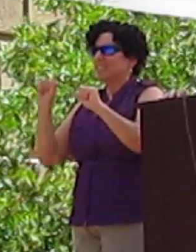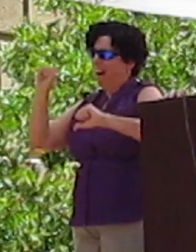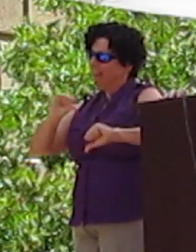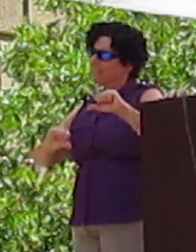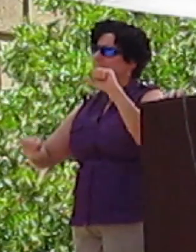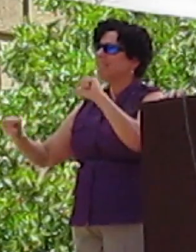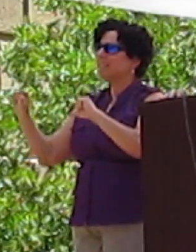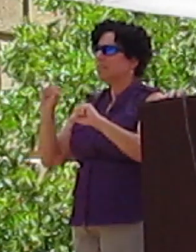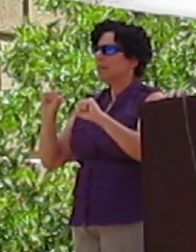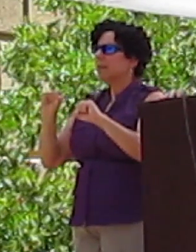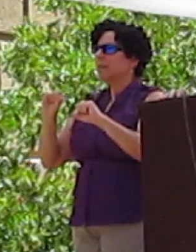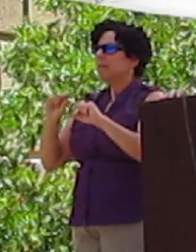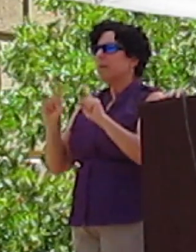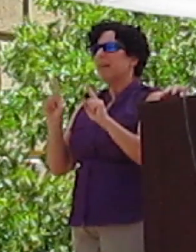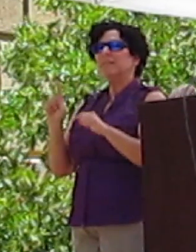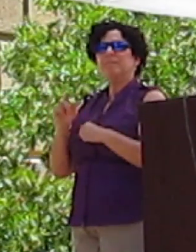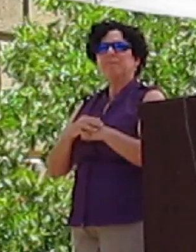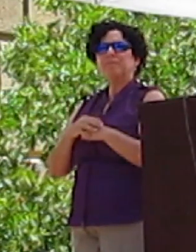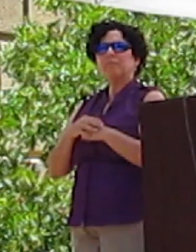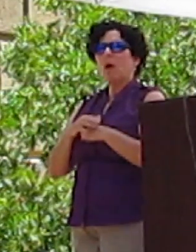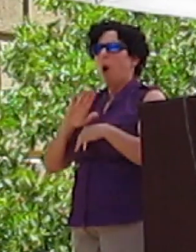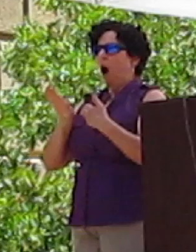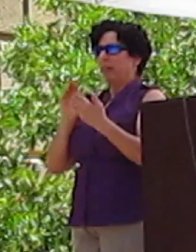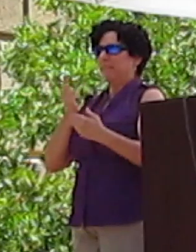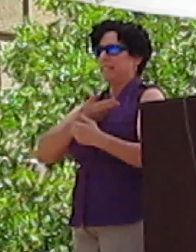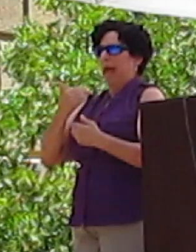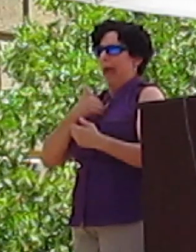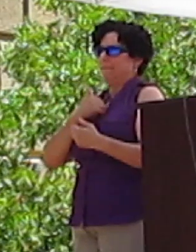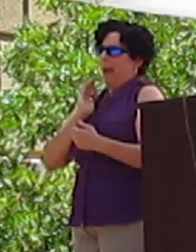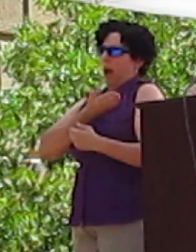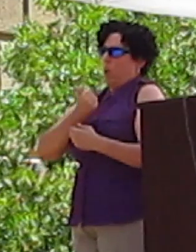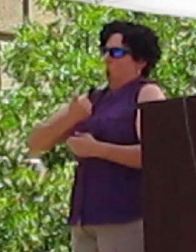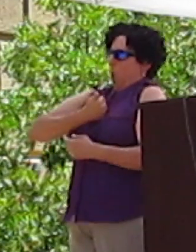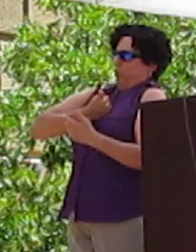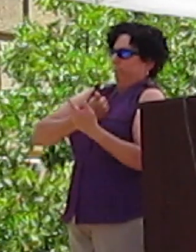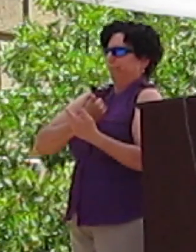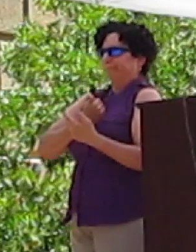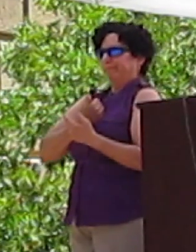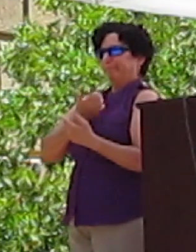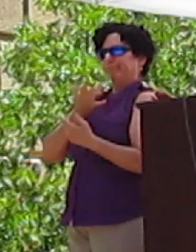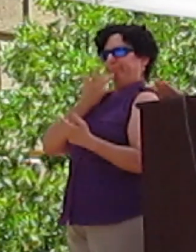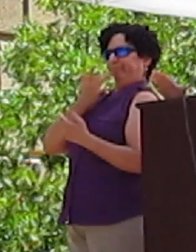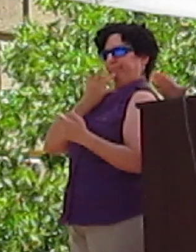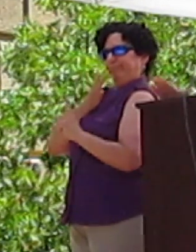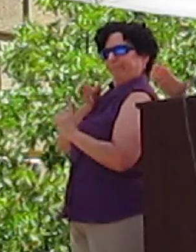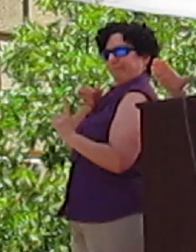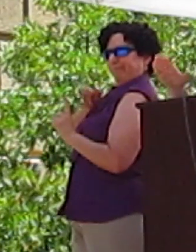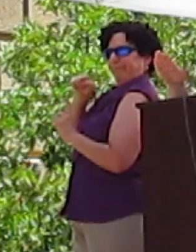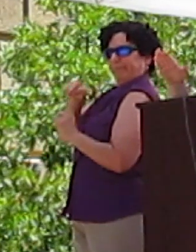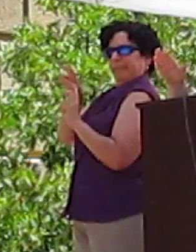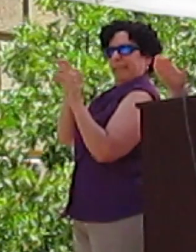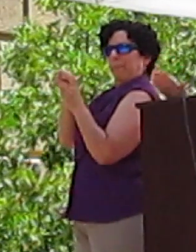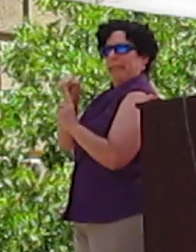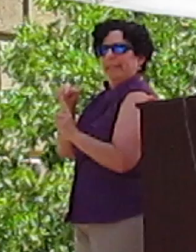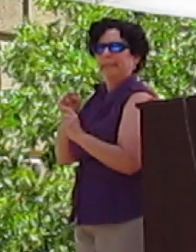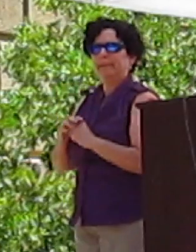But we all have a couple of particular issues dearest to our heart, I am sure. So, it's not just that there are as many reasons